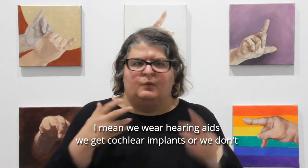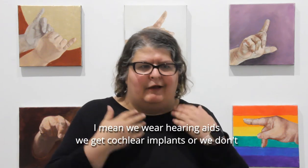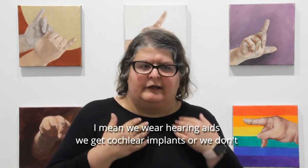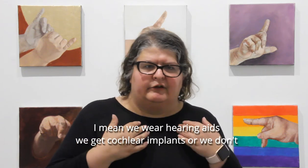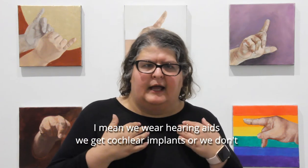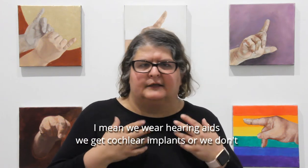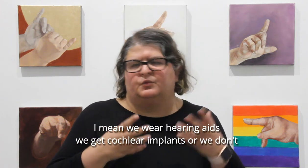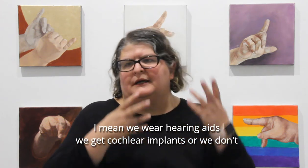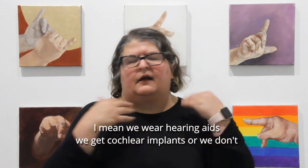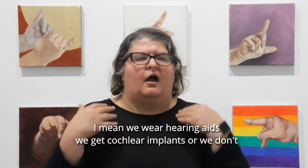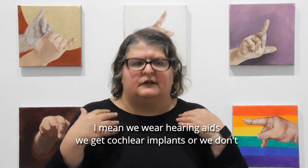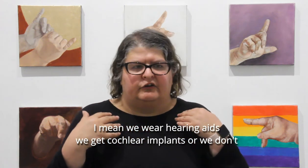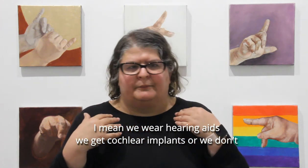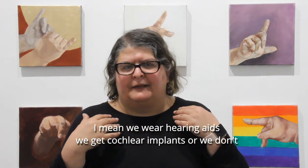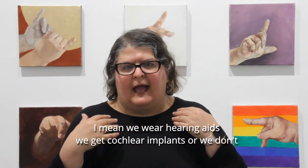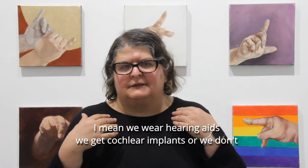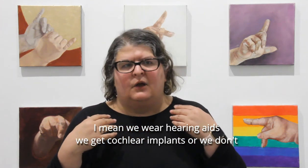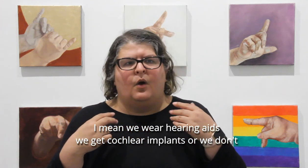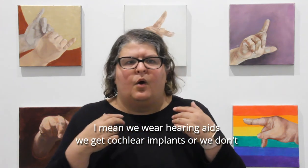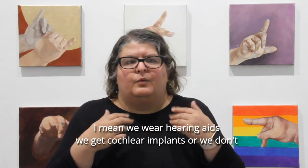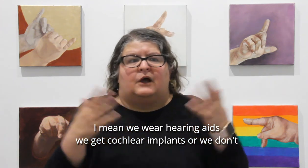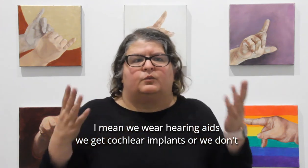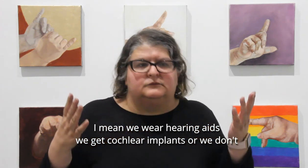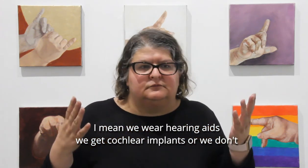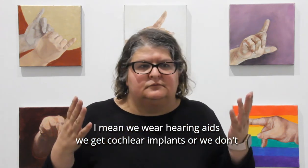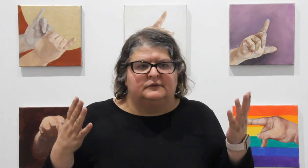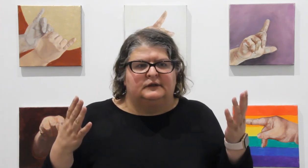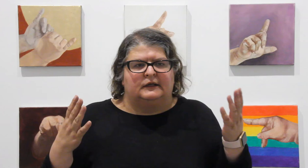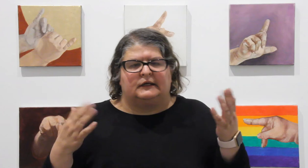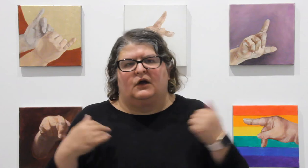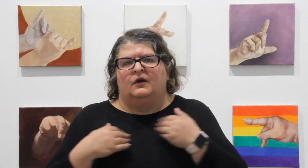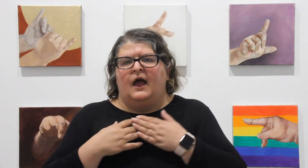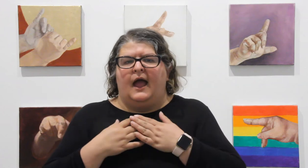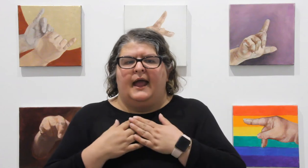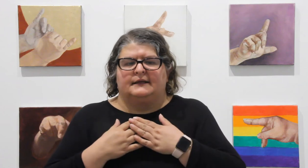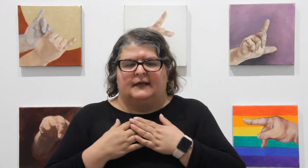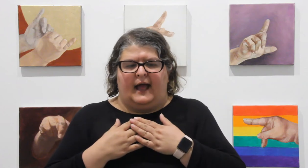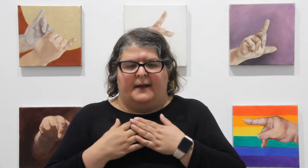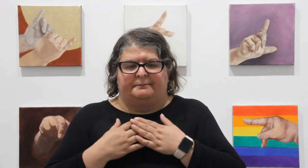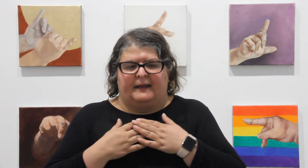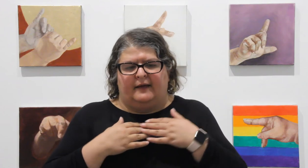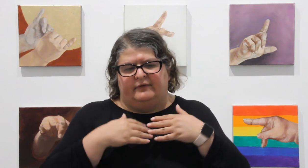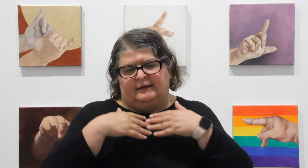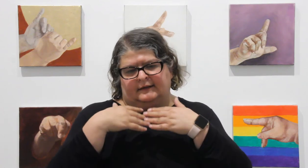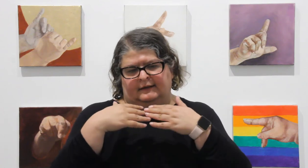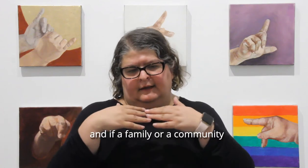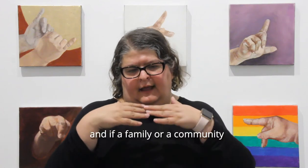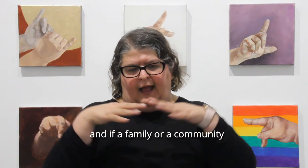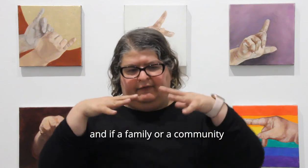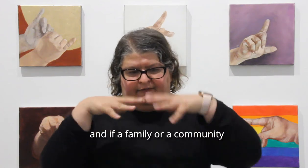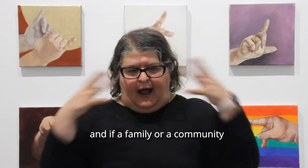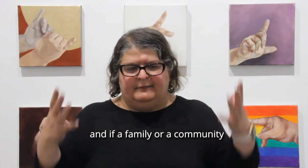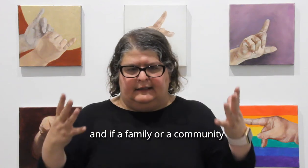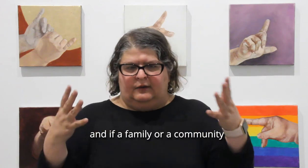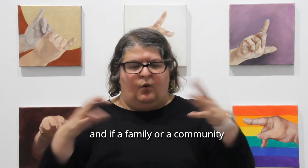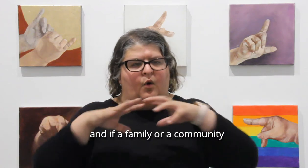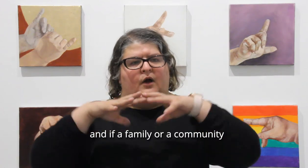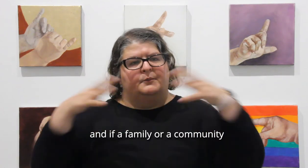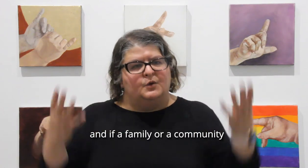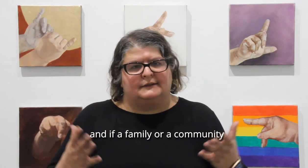wear hearing aids, we get cochlear implants, or we don't. You know, and, um, and if the family or community,